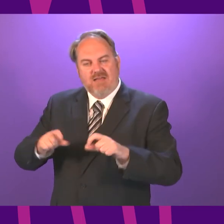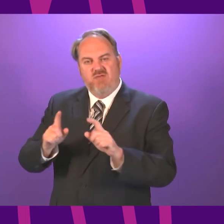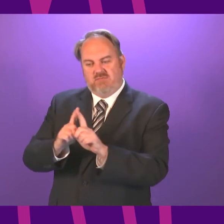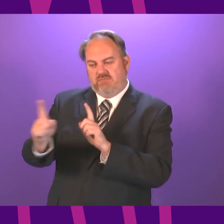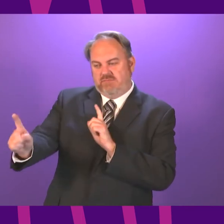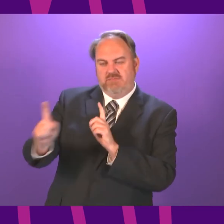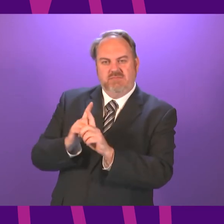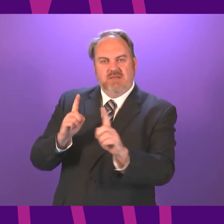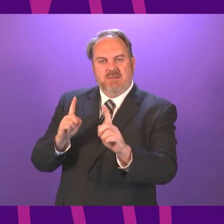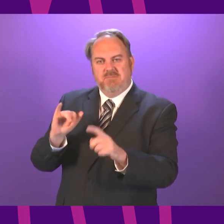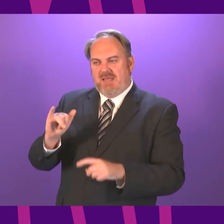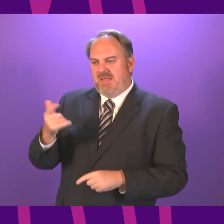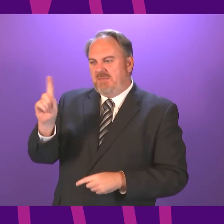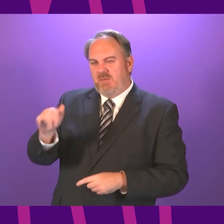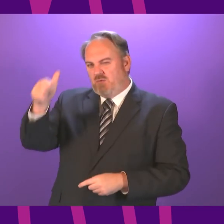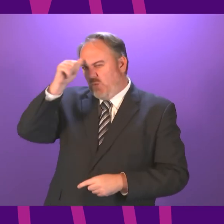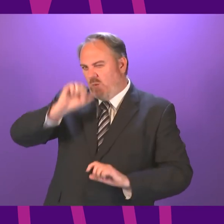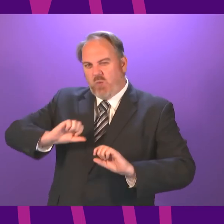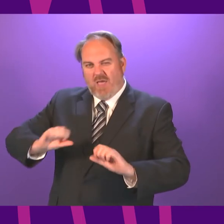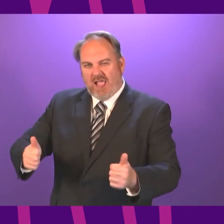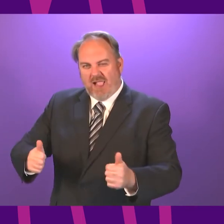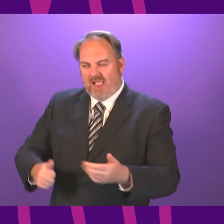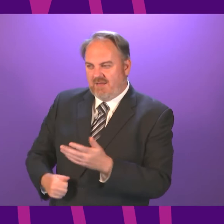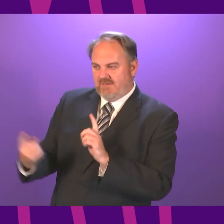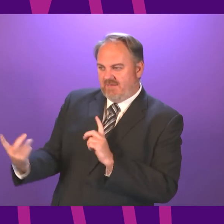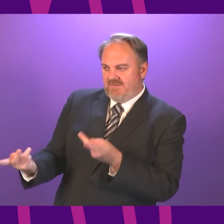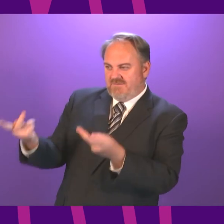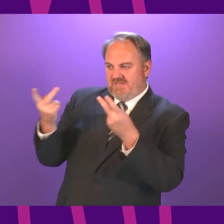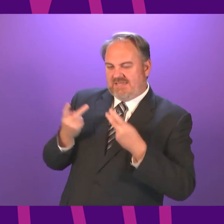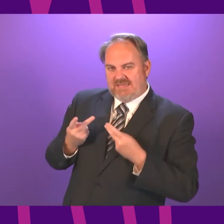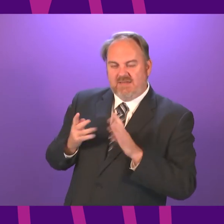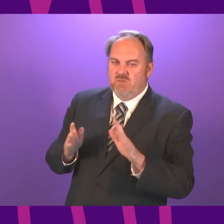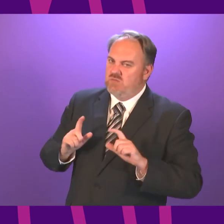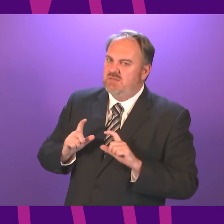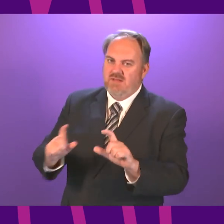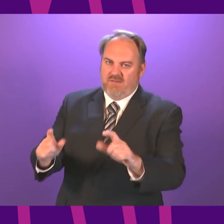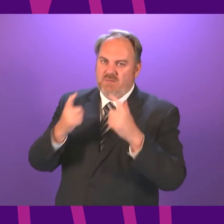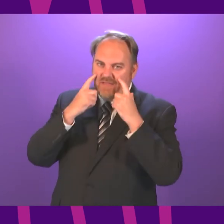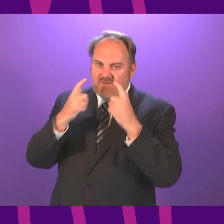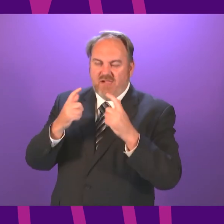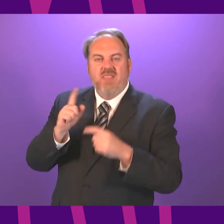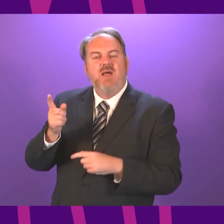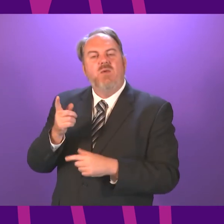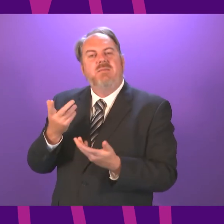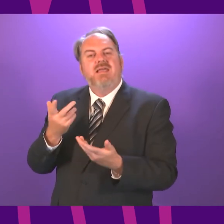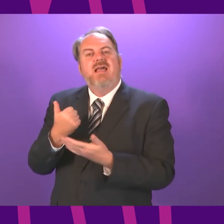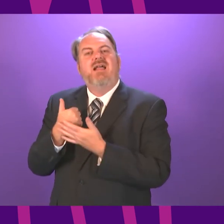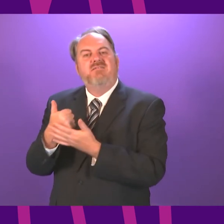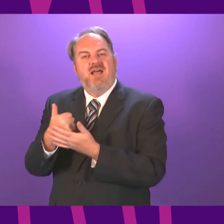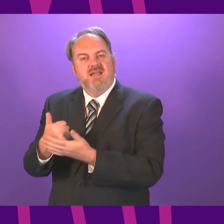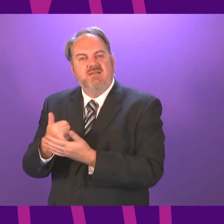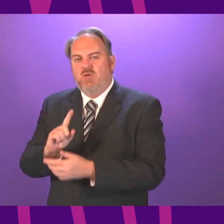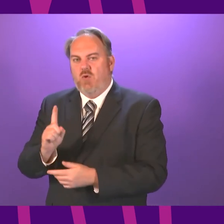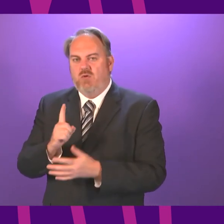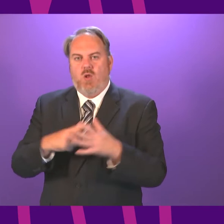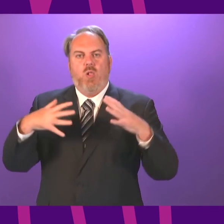that are not within your close contact group. But that will be advice, not law and not regulation. And again, although